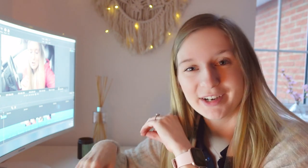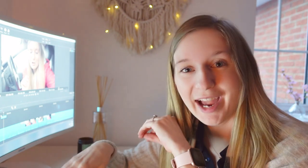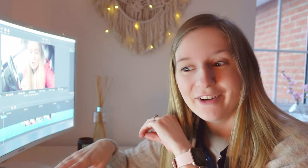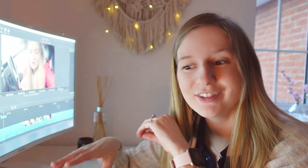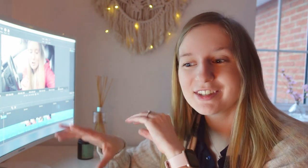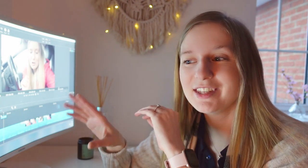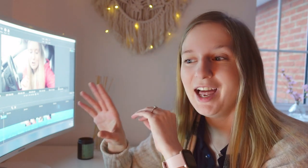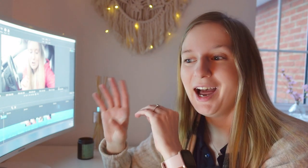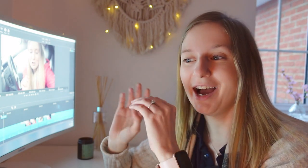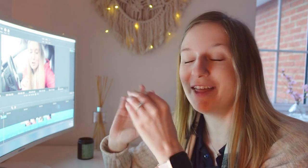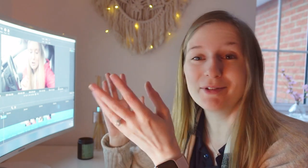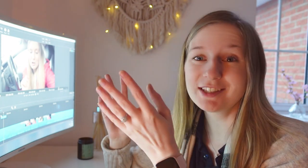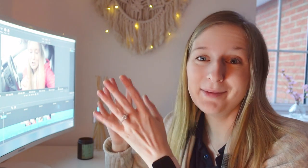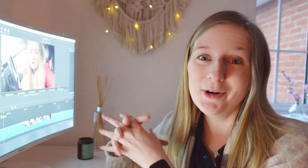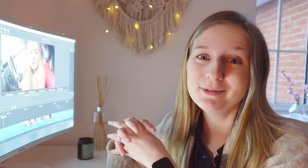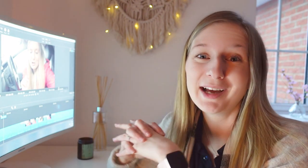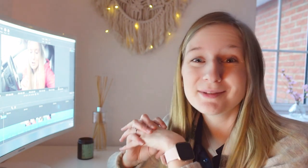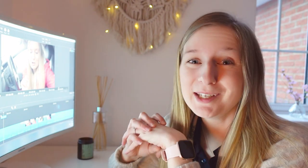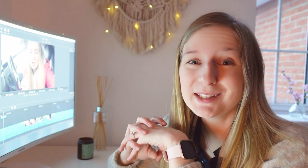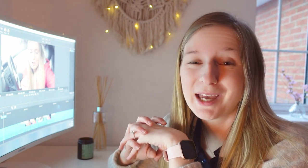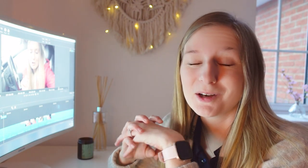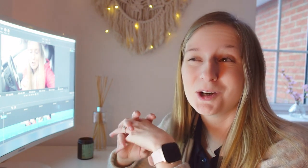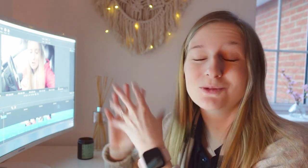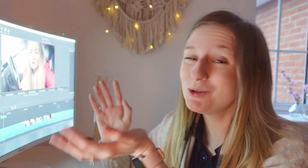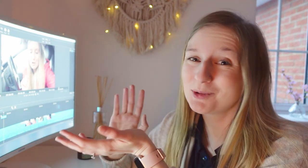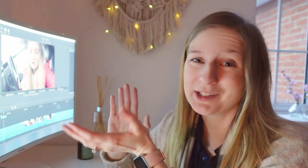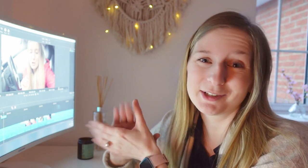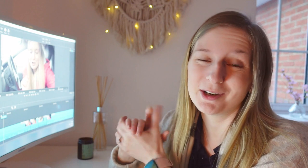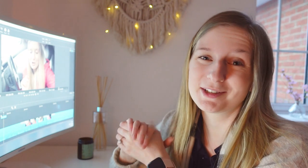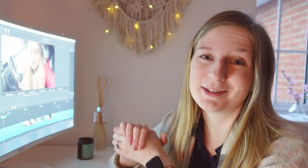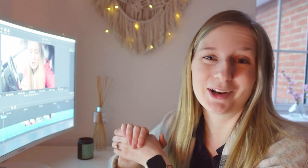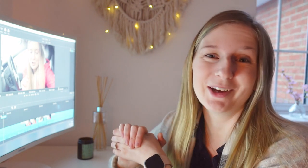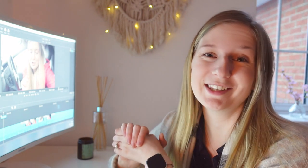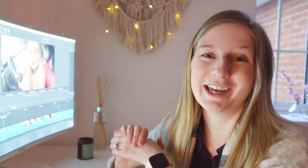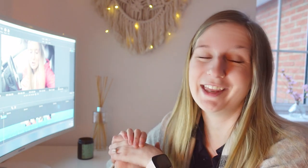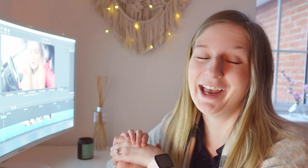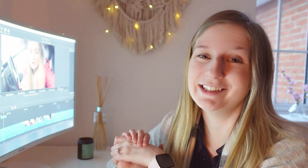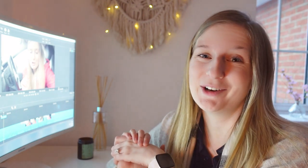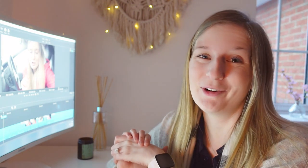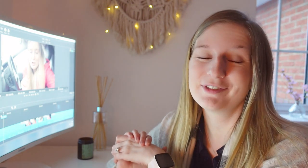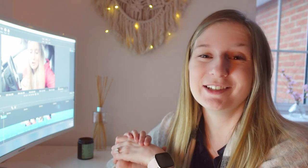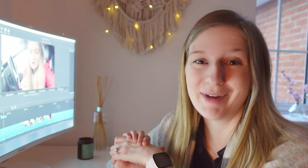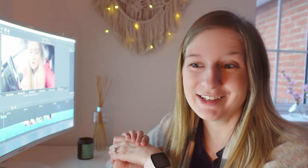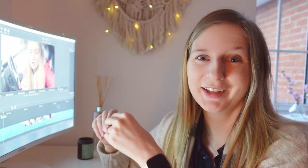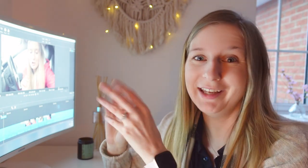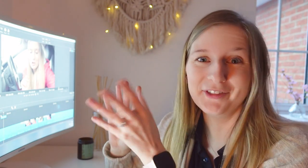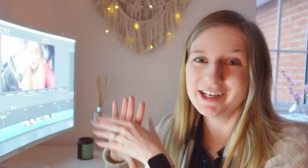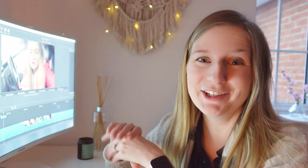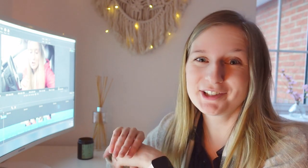accounts and then we just came home had some dinner together wrote some christmas cards to some clients and then headed off to bed yeah the day just